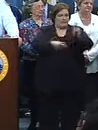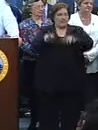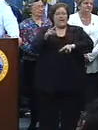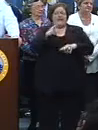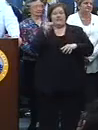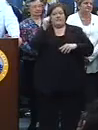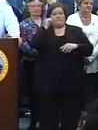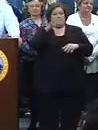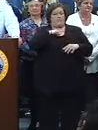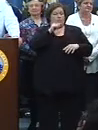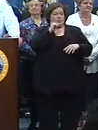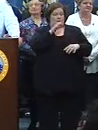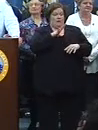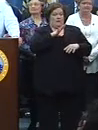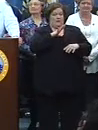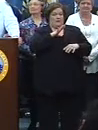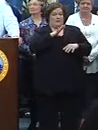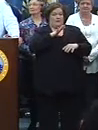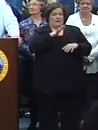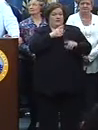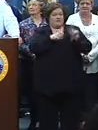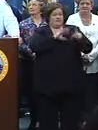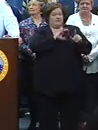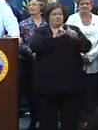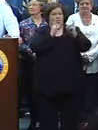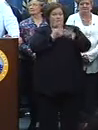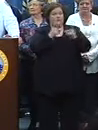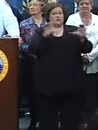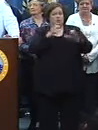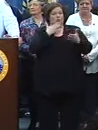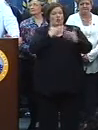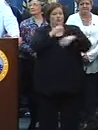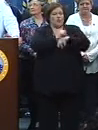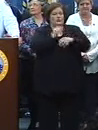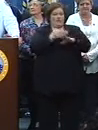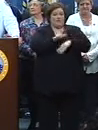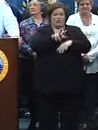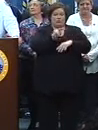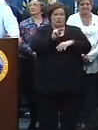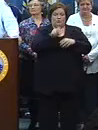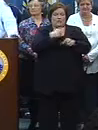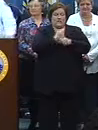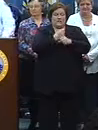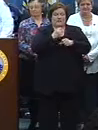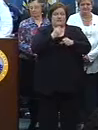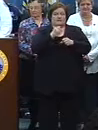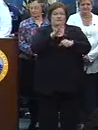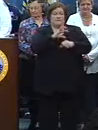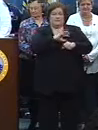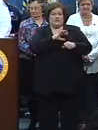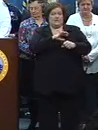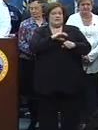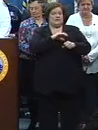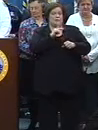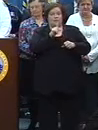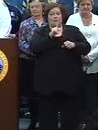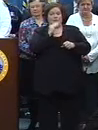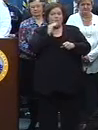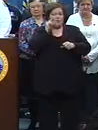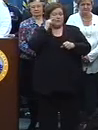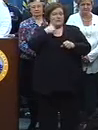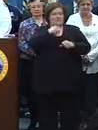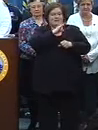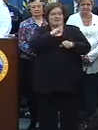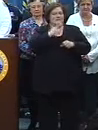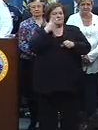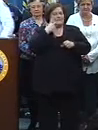The men and women of this department delivered, folks. They delivered. In my mind, after 32 years of policing and 24 Mardi Gras or 23 Mardi Gras, I have never